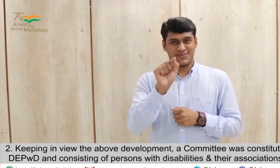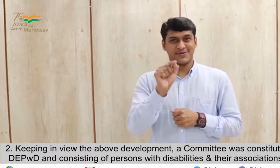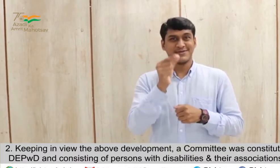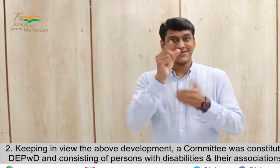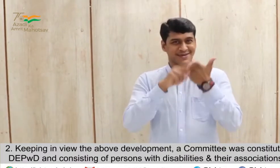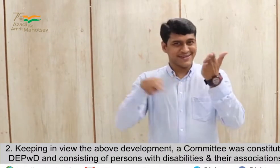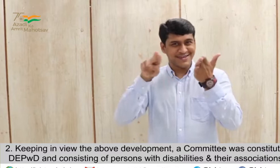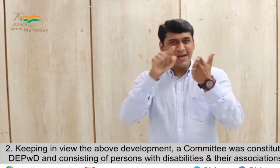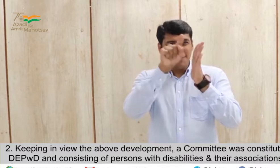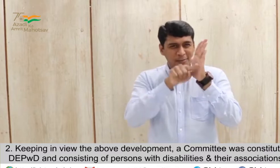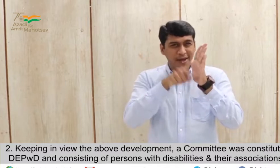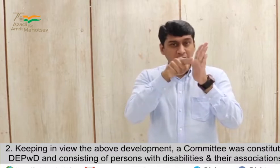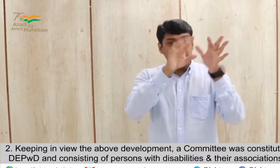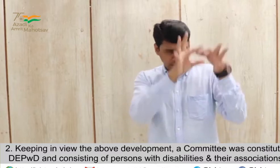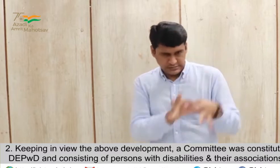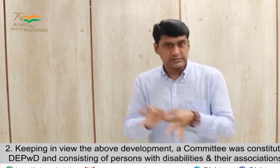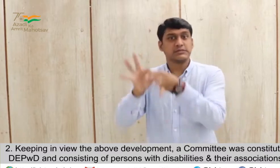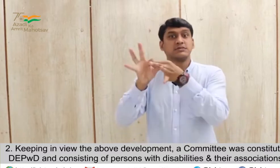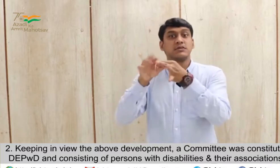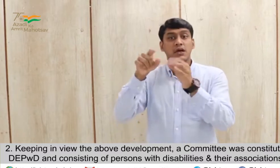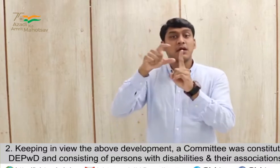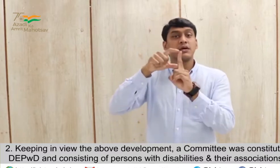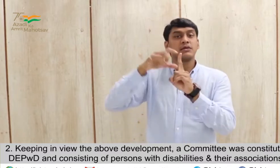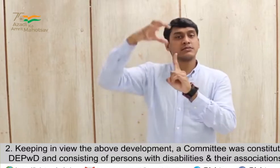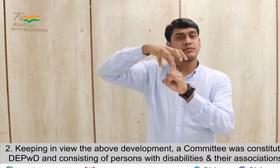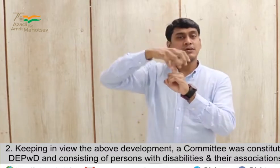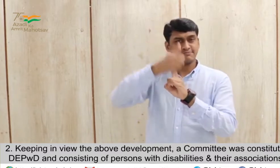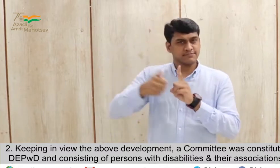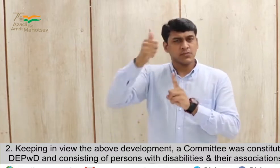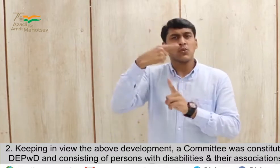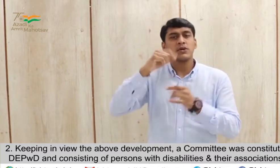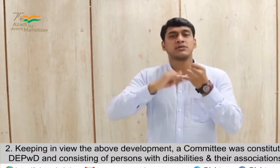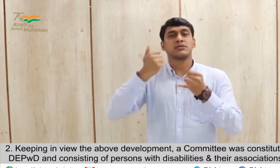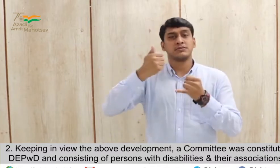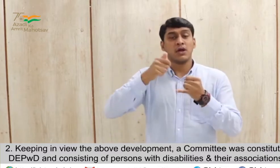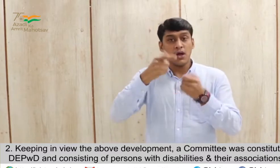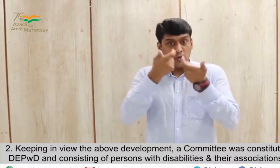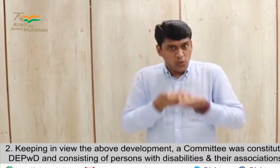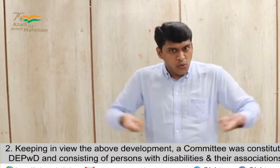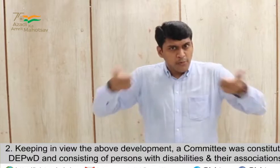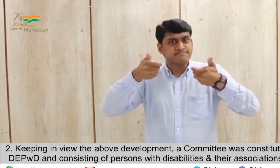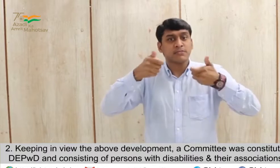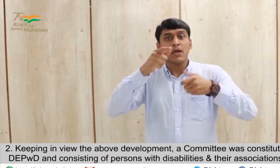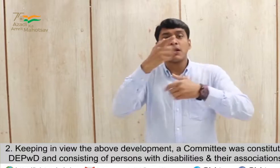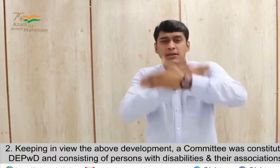2. Keeping in view the above development, a committee was constituted under Secretary